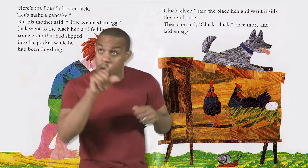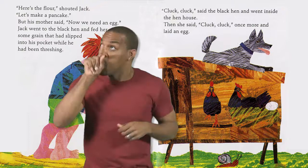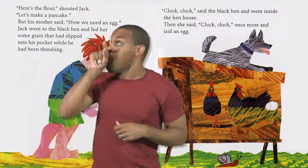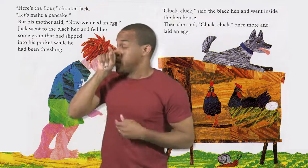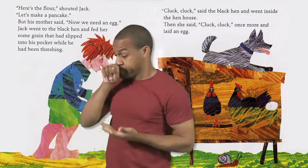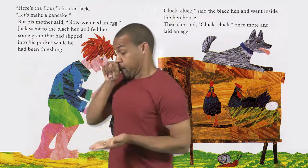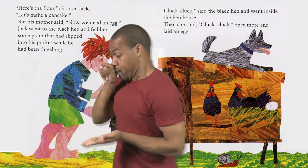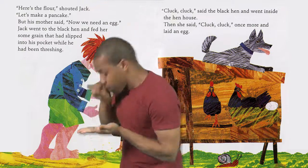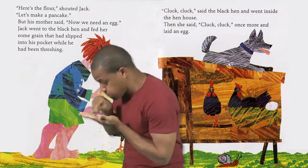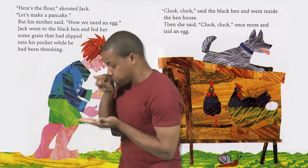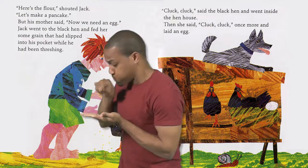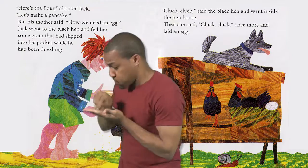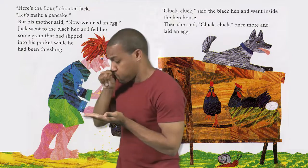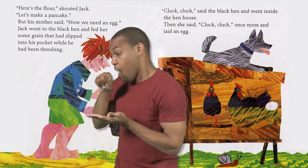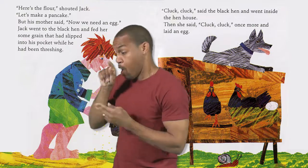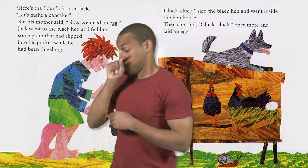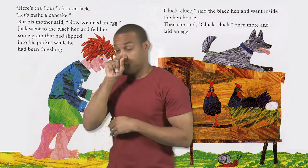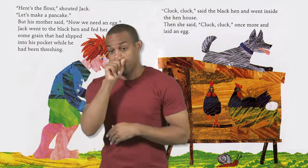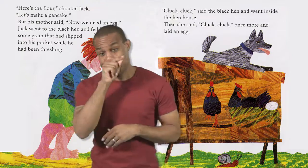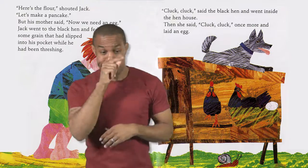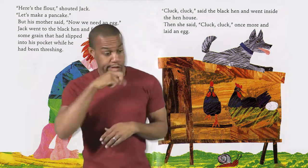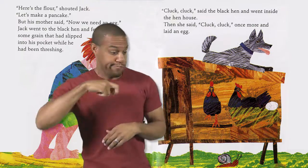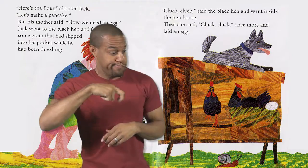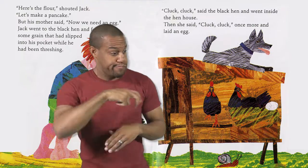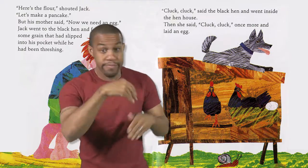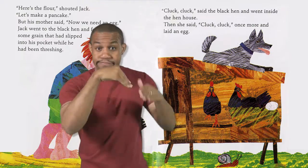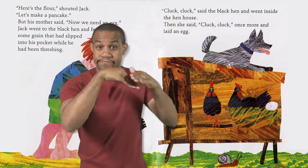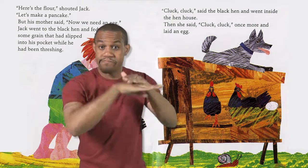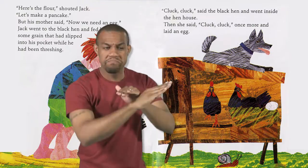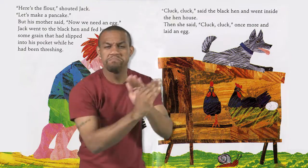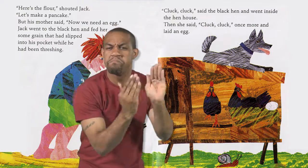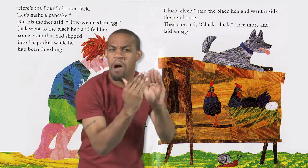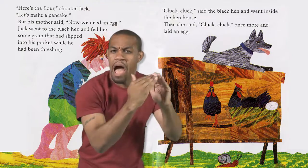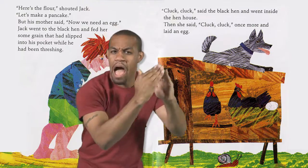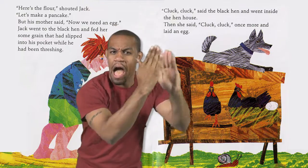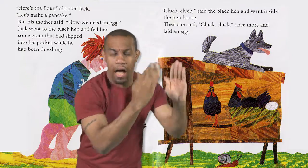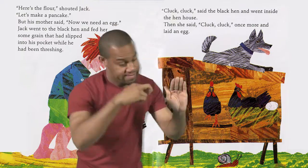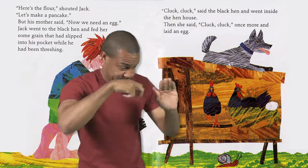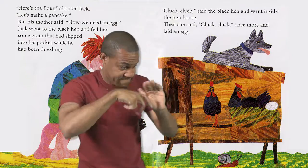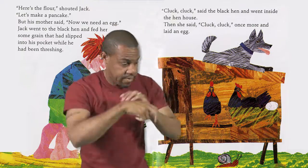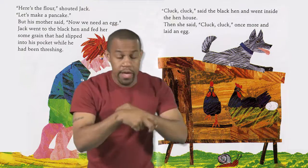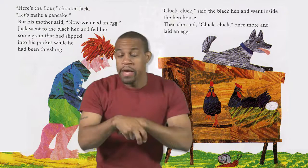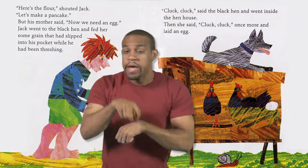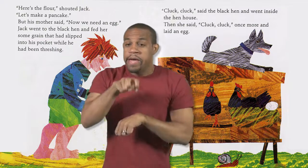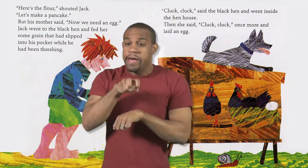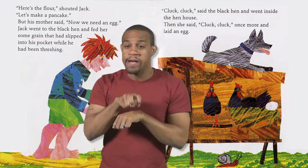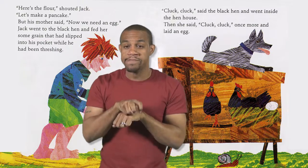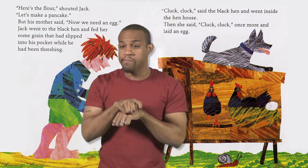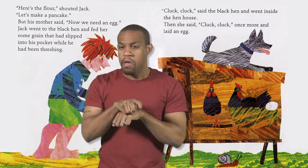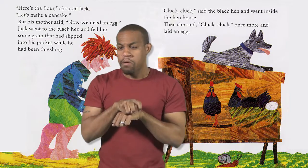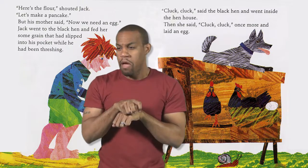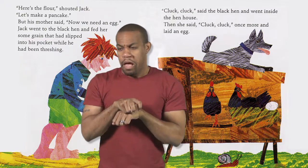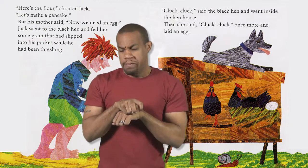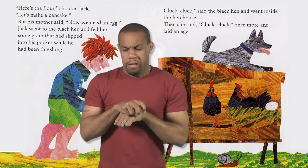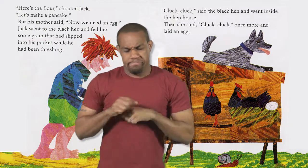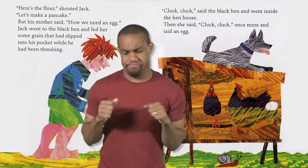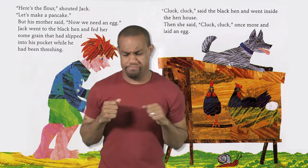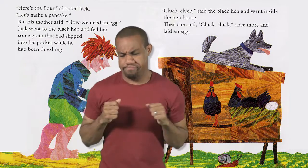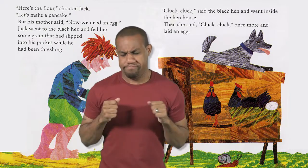Cluck, cluck, said the black hen and went inside the hen house Then she said Cluck, cluck, once more